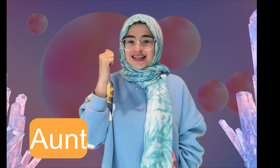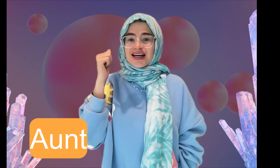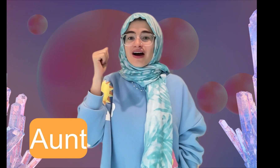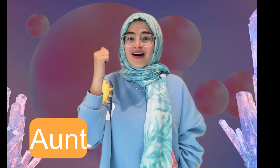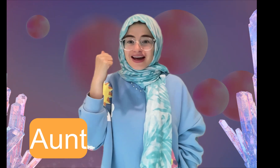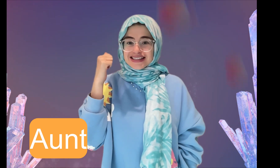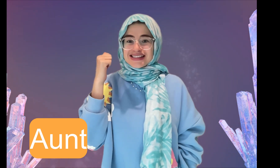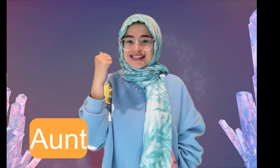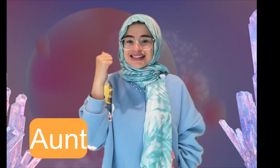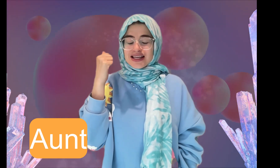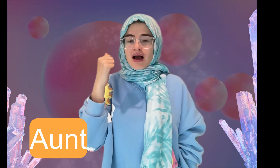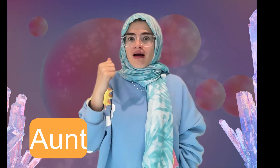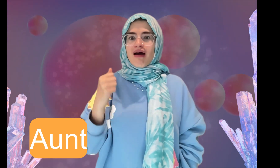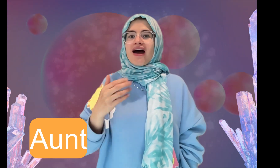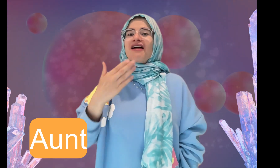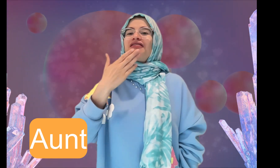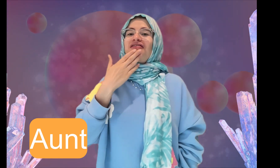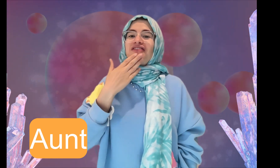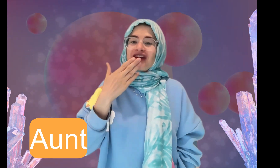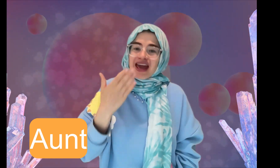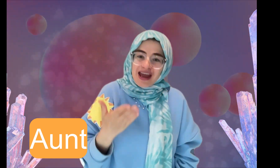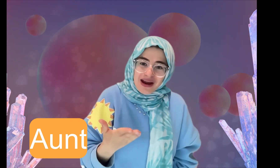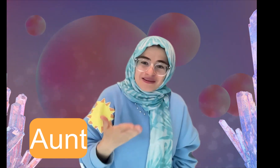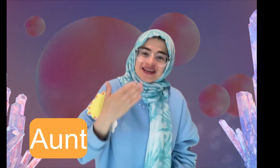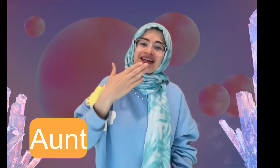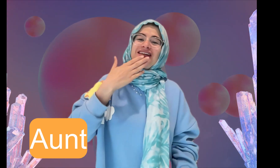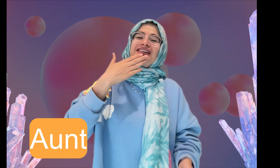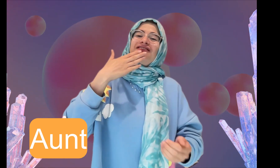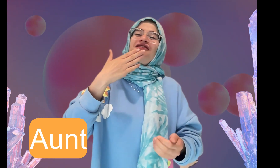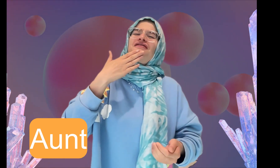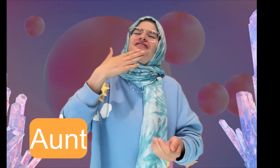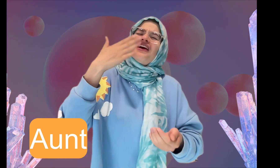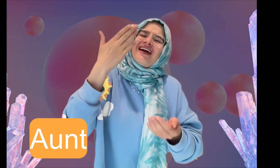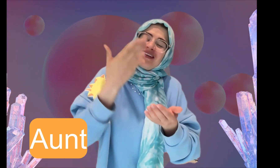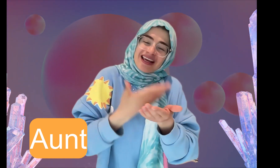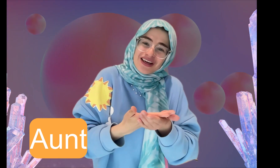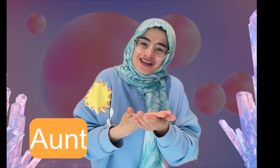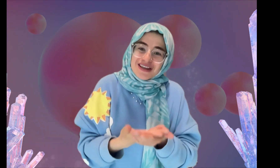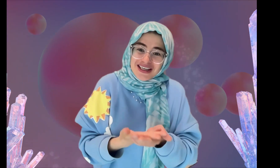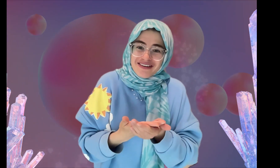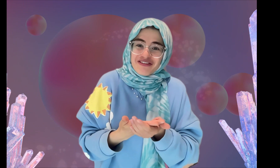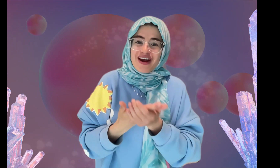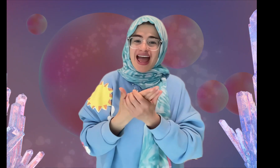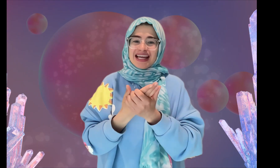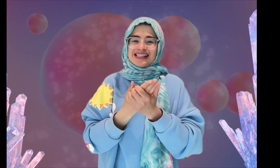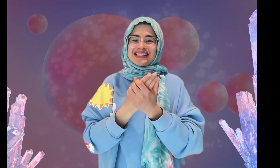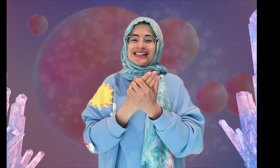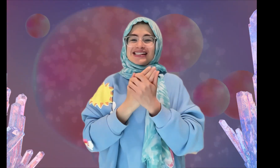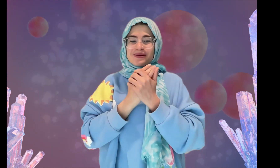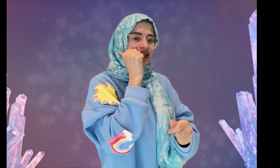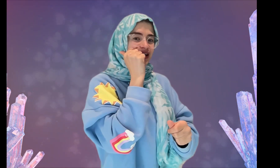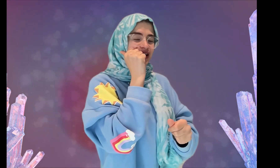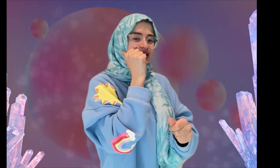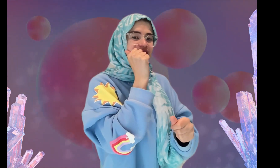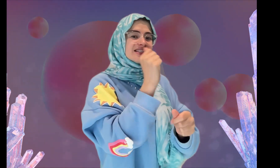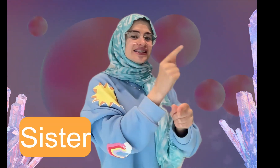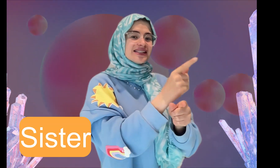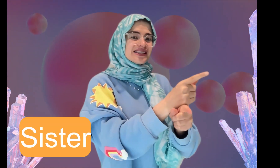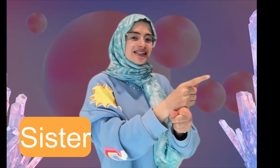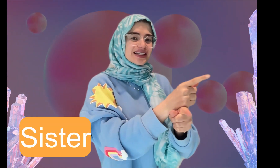aunt. very very good friends sister